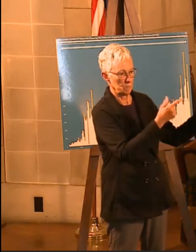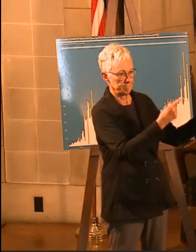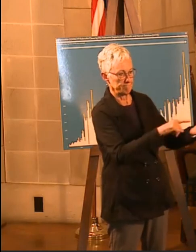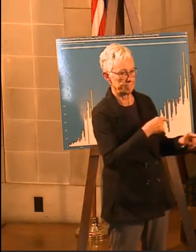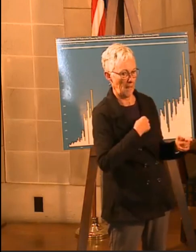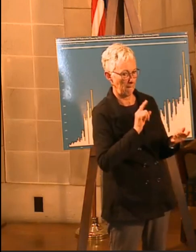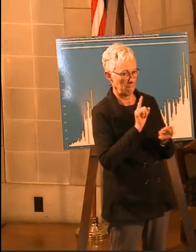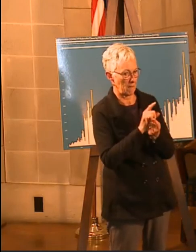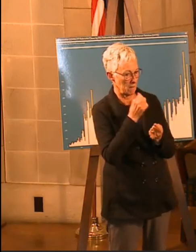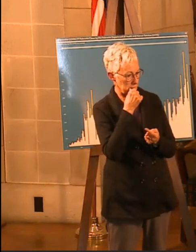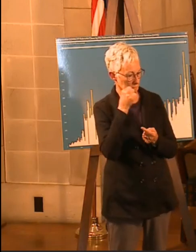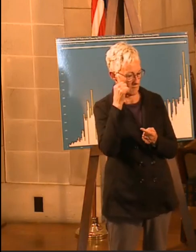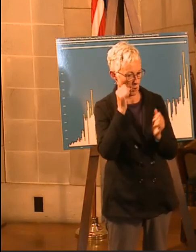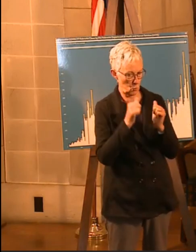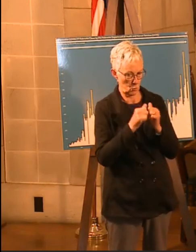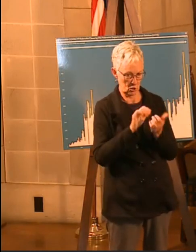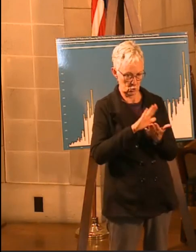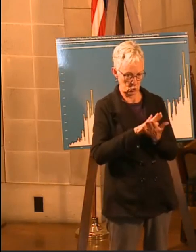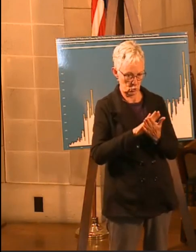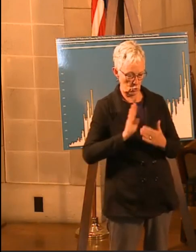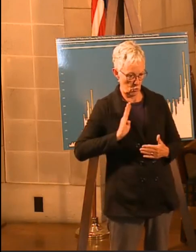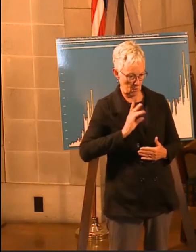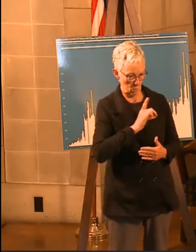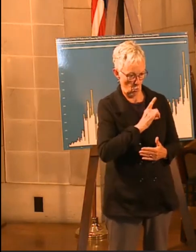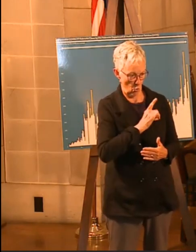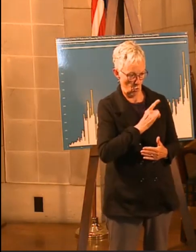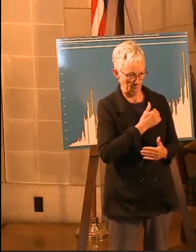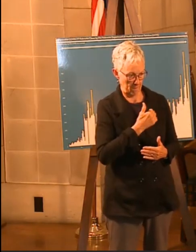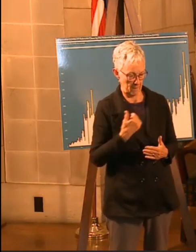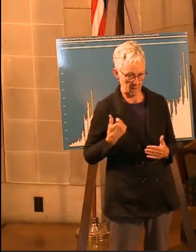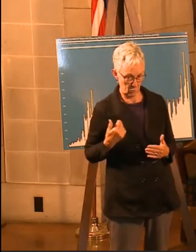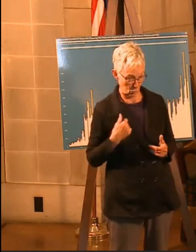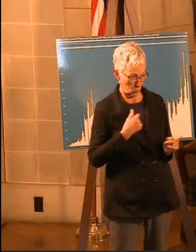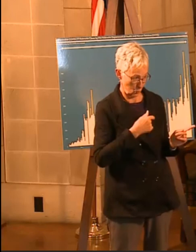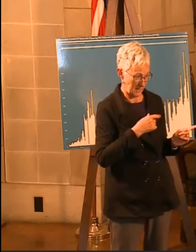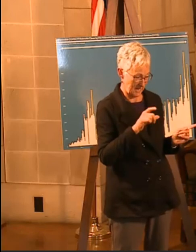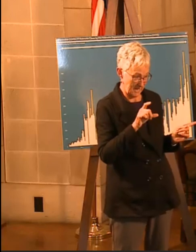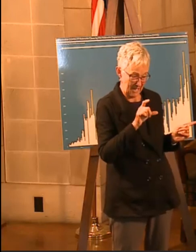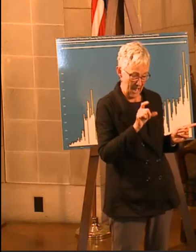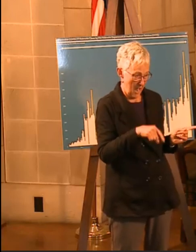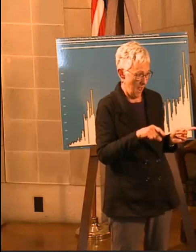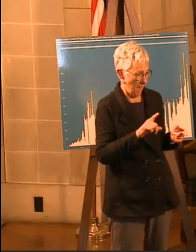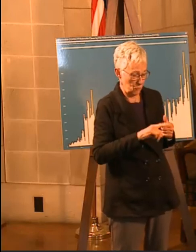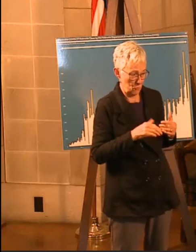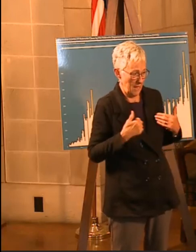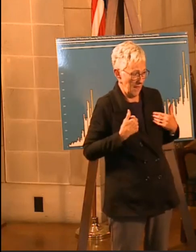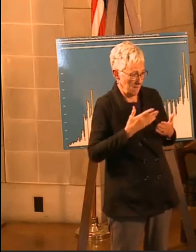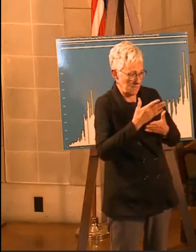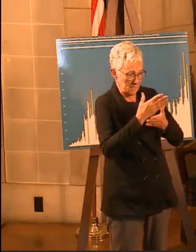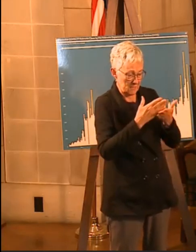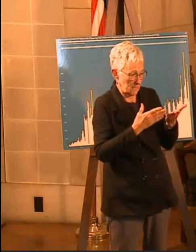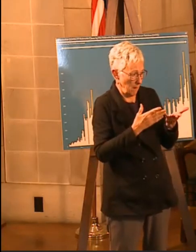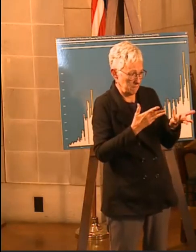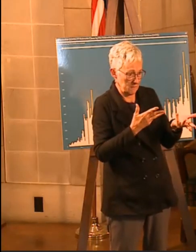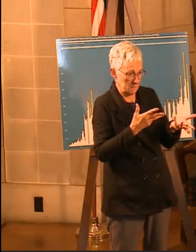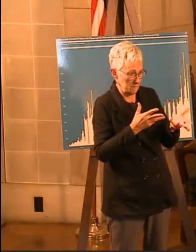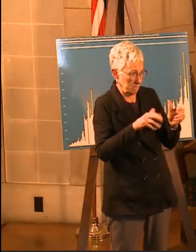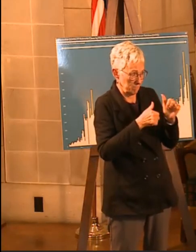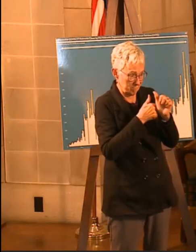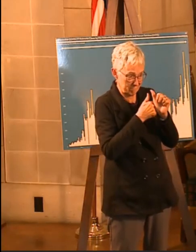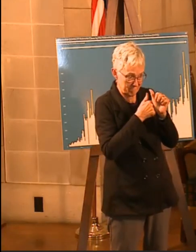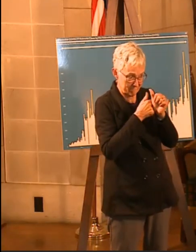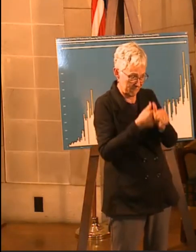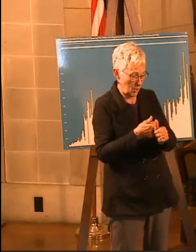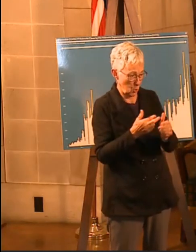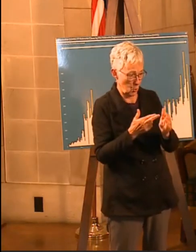board members asking, hey, look, we got to get to a level of compliance with those types of activities. Otherwise, we're going to have to step in and do a little bit more